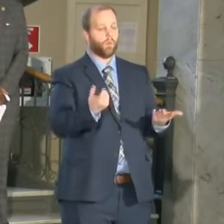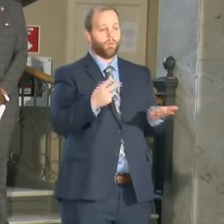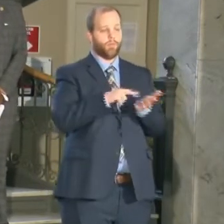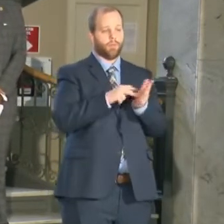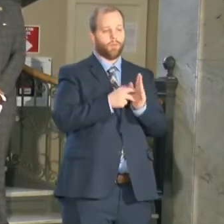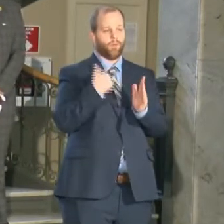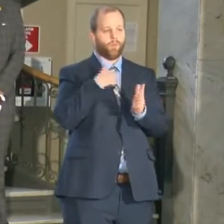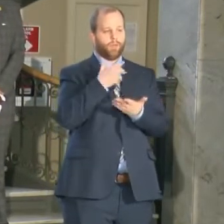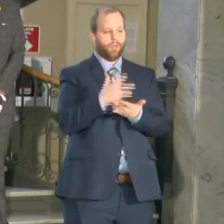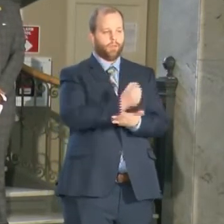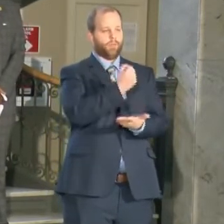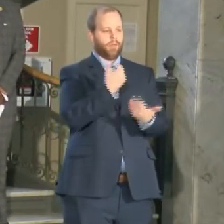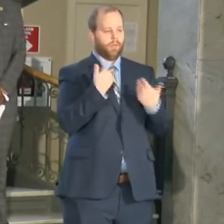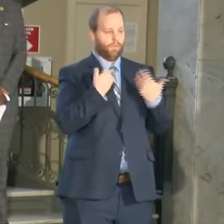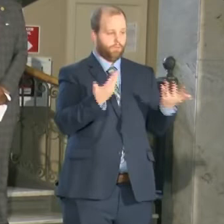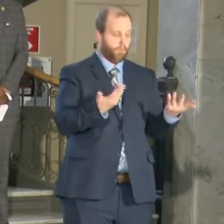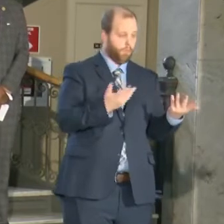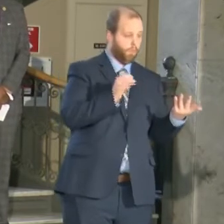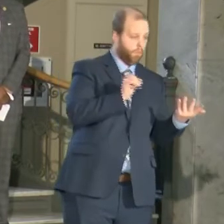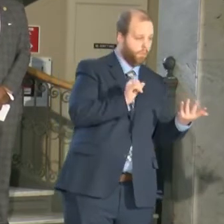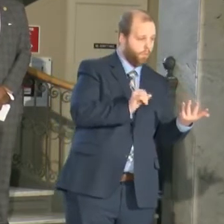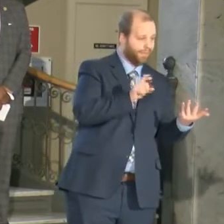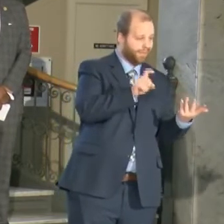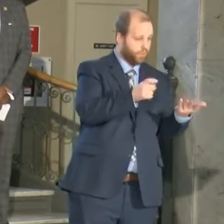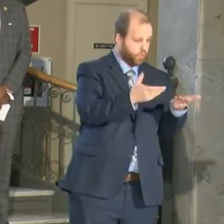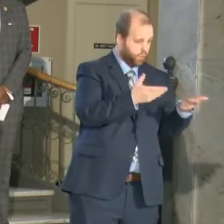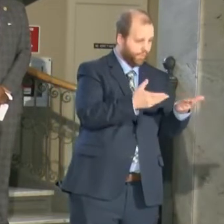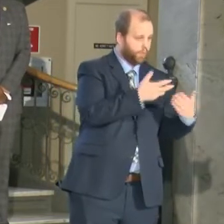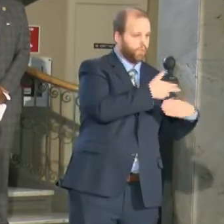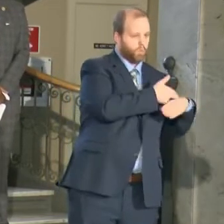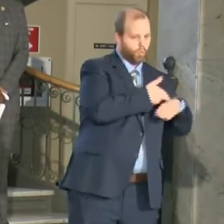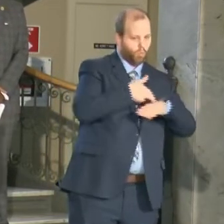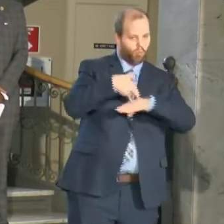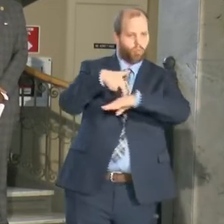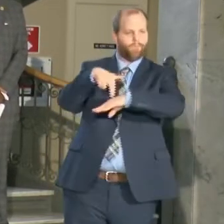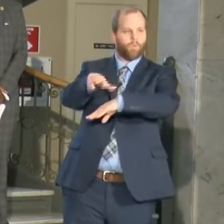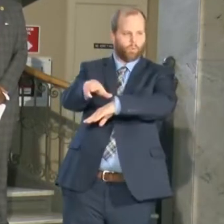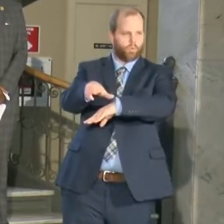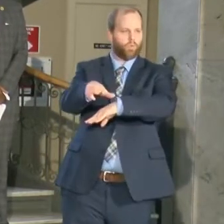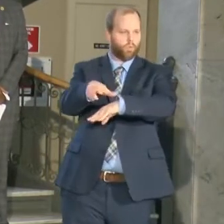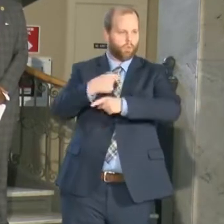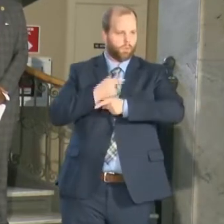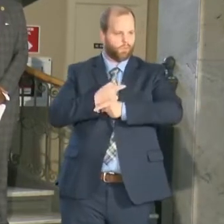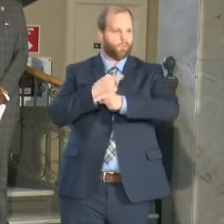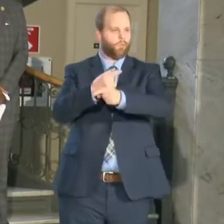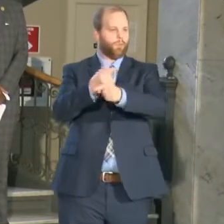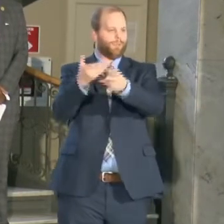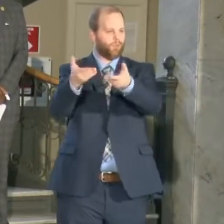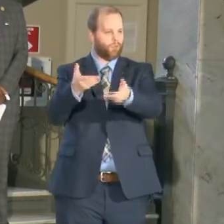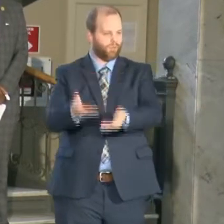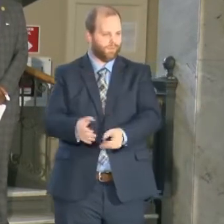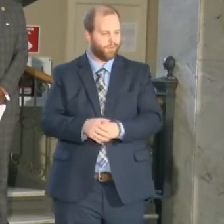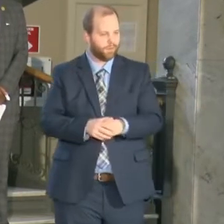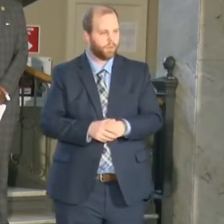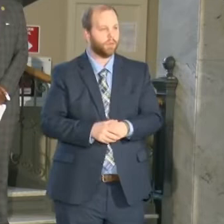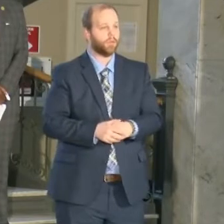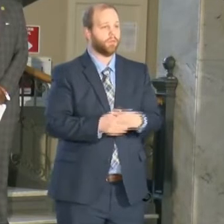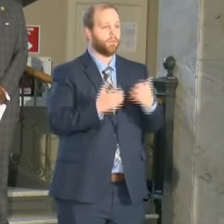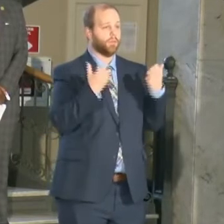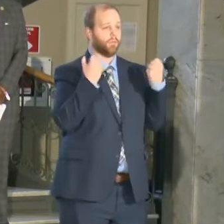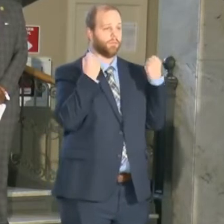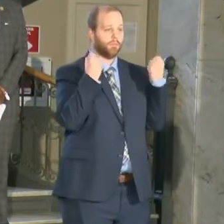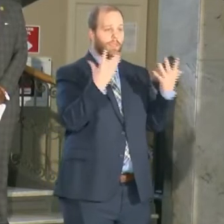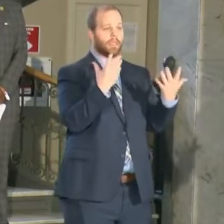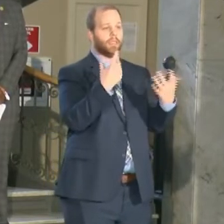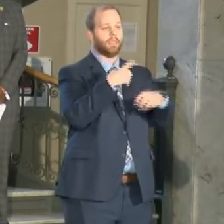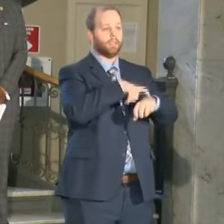to now refer those individuals to the needed services oftentimes we come in contact with them we